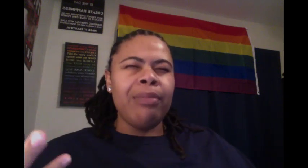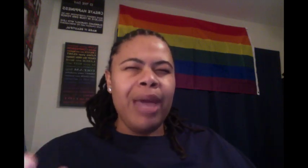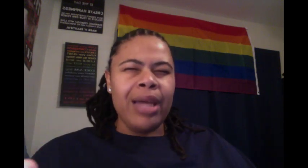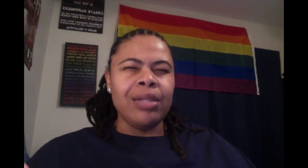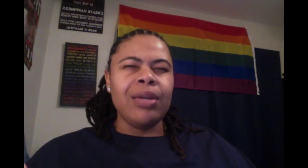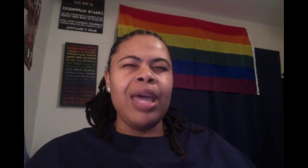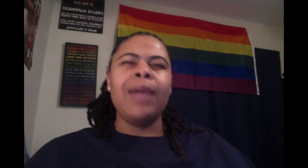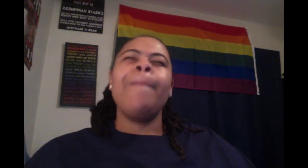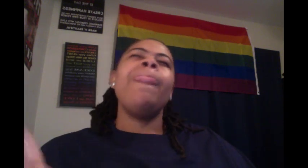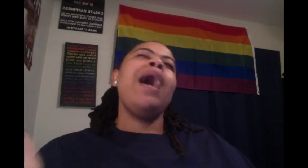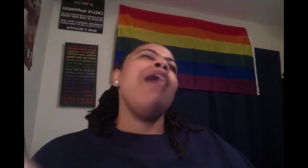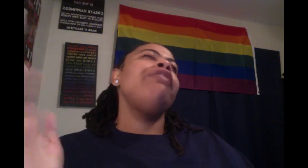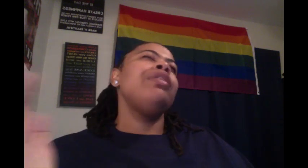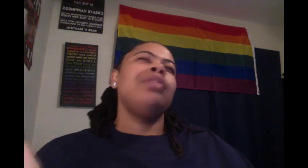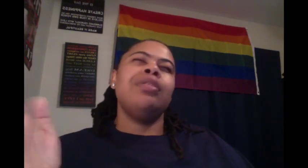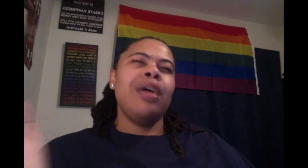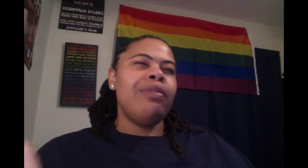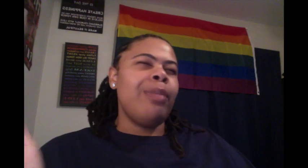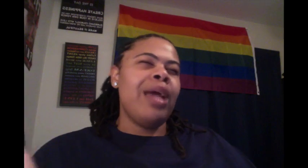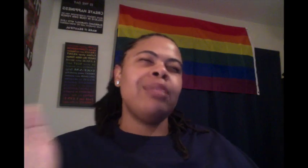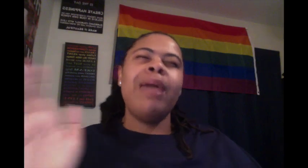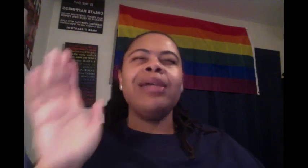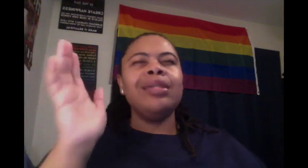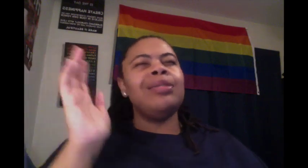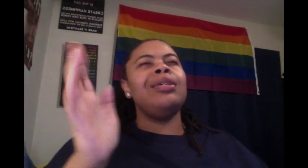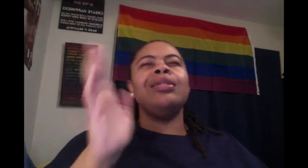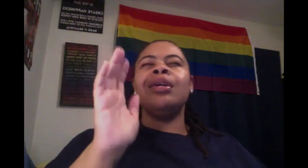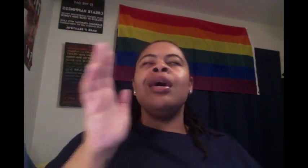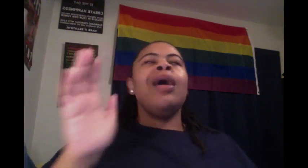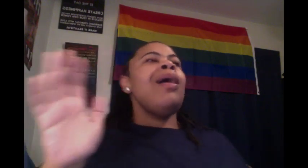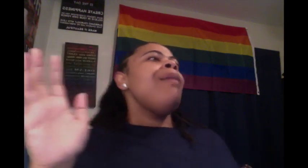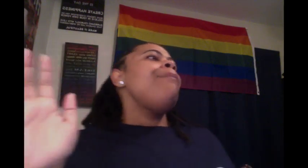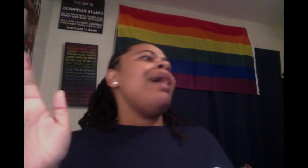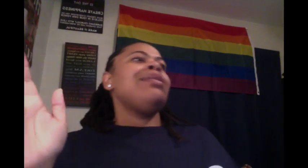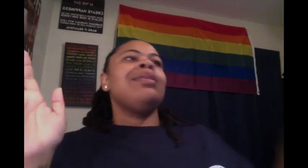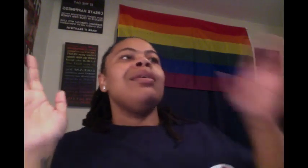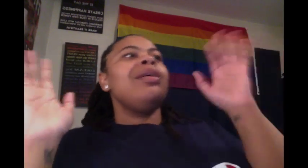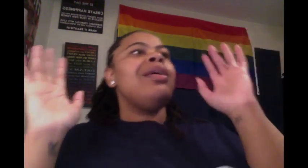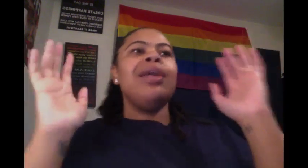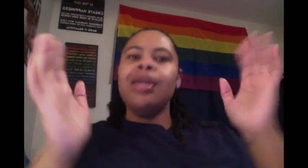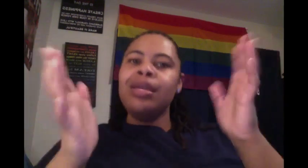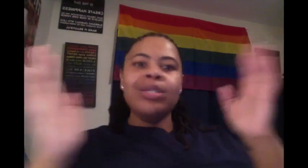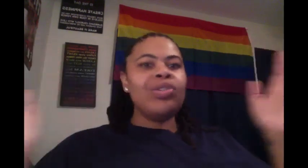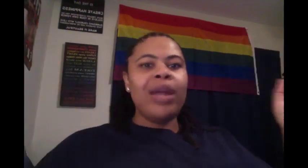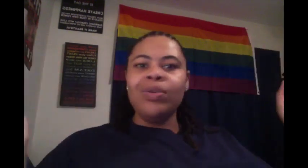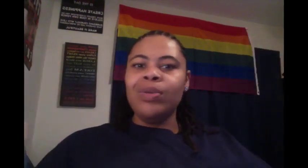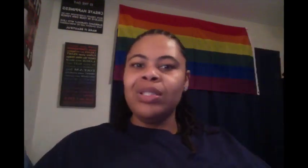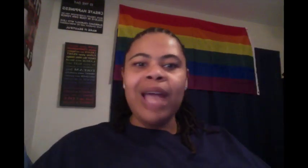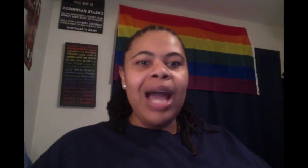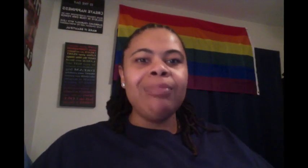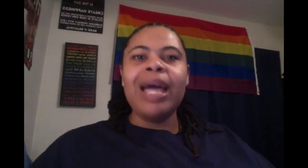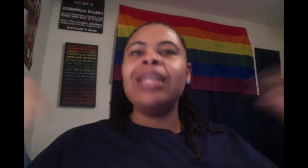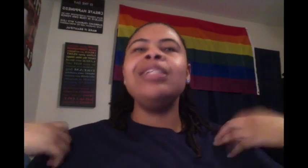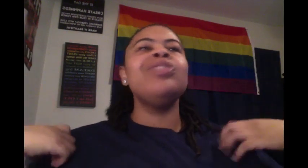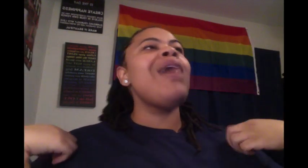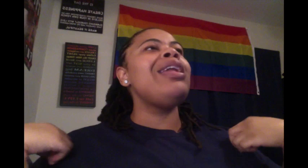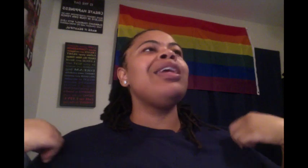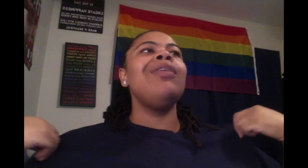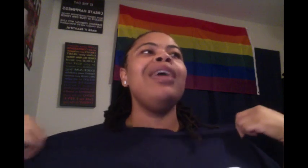Max? Okay. I feel so sorry for Max. Max is just, Max, he's just trying to do his job. Like, he's just trying to go there,